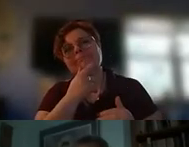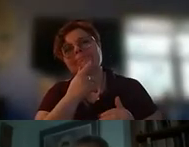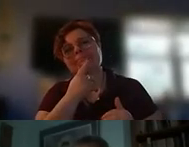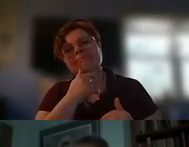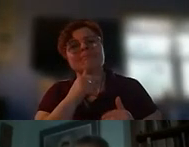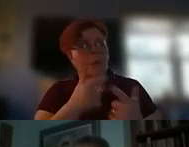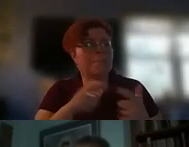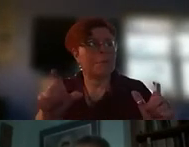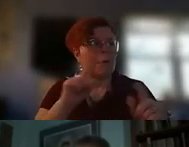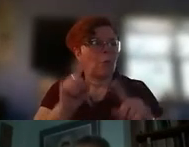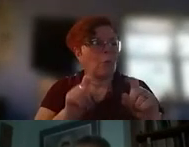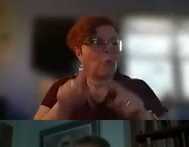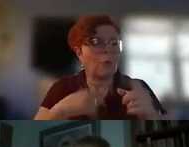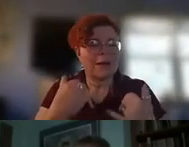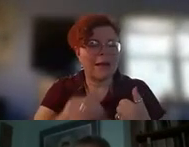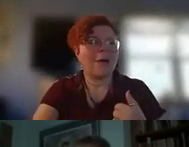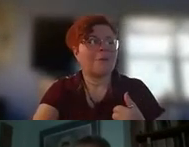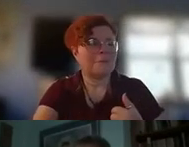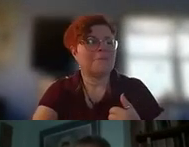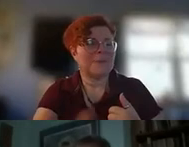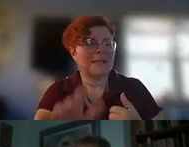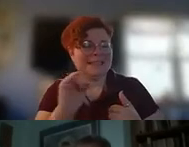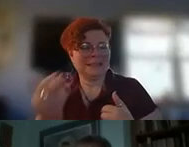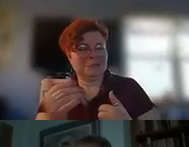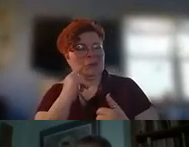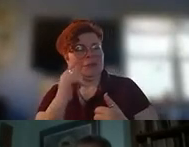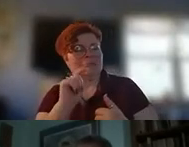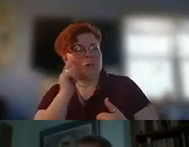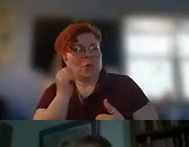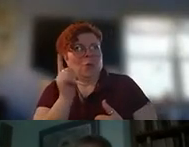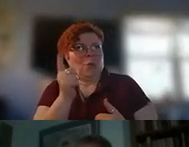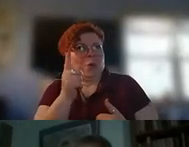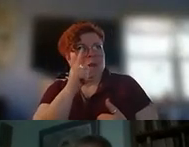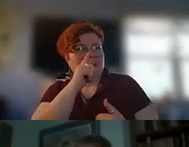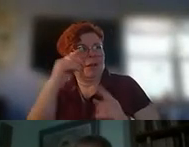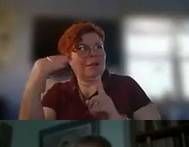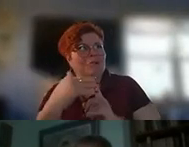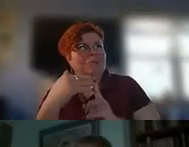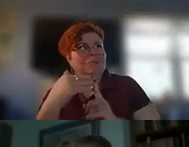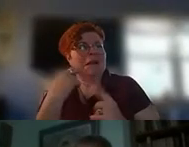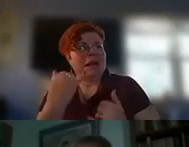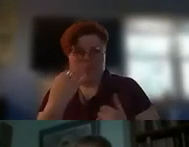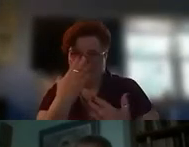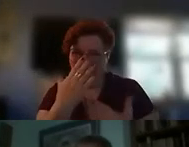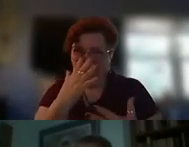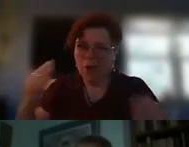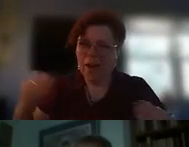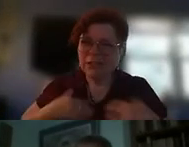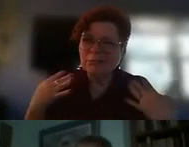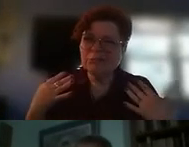that's uh that is presenting itself today to me so i thank you for that inspiration and i think from now on i